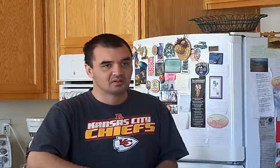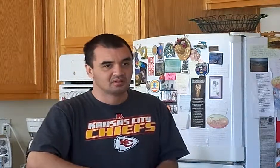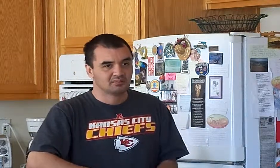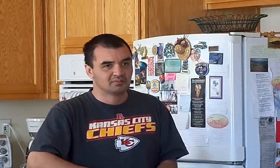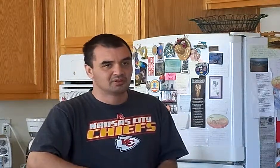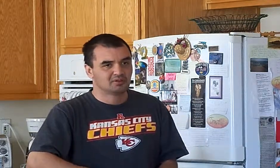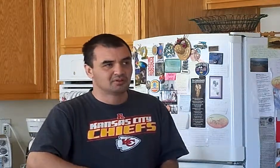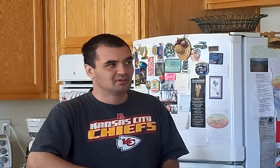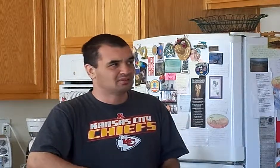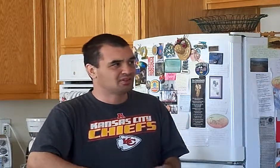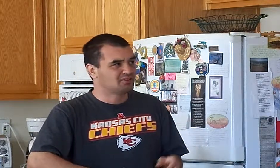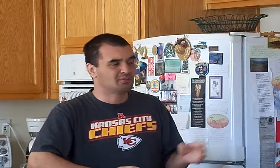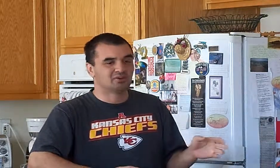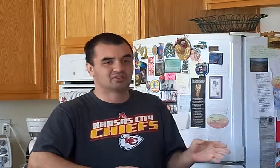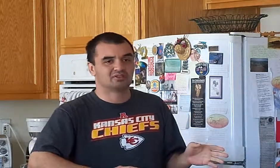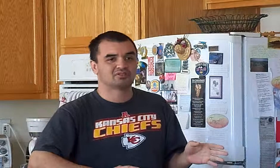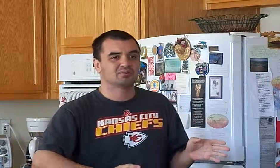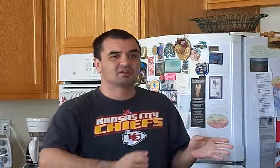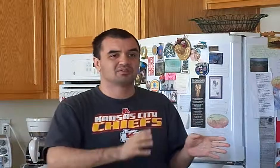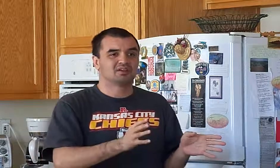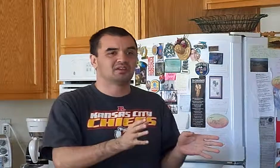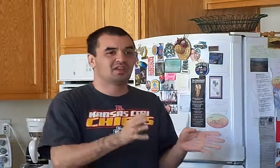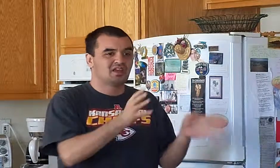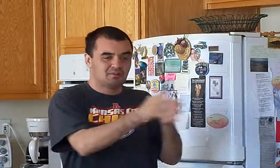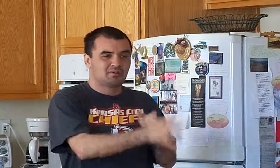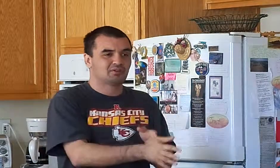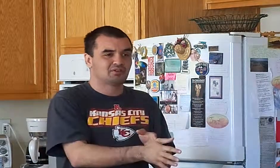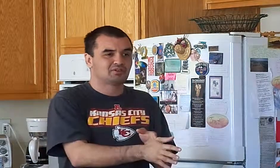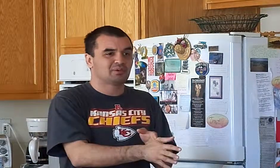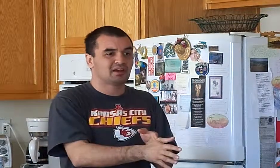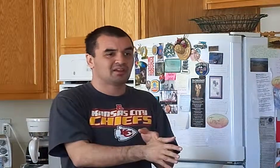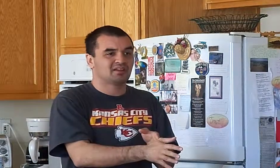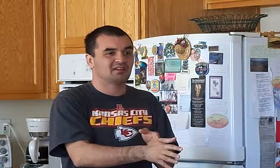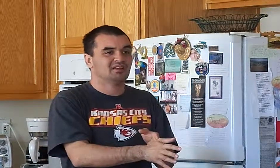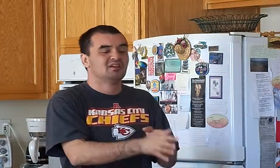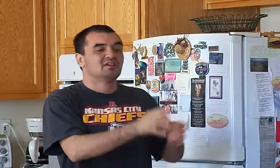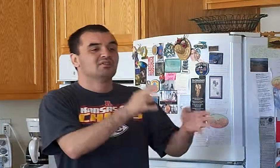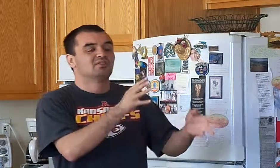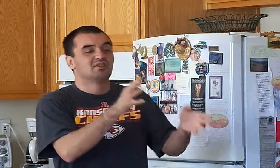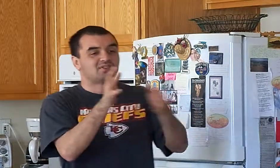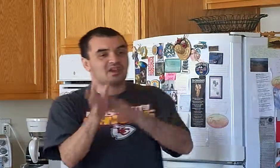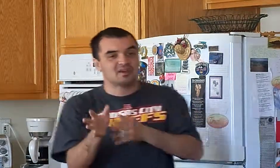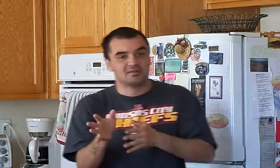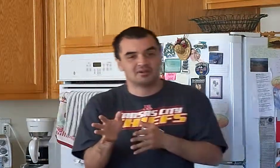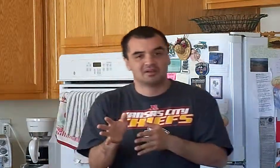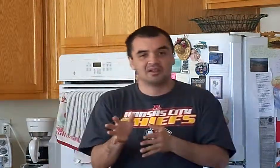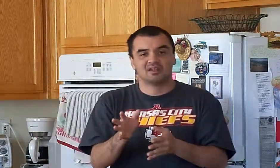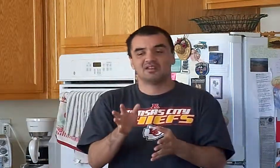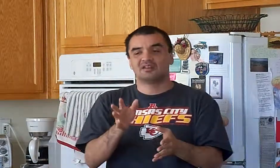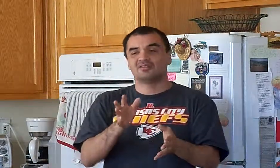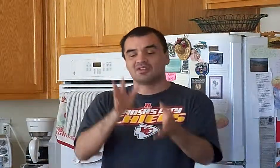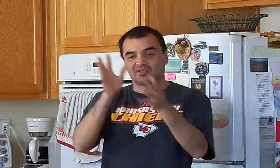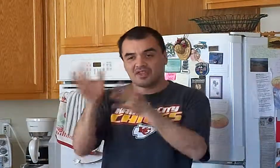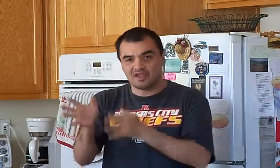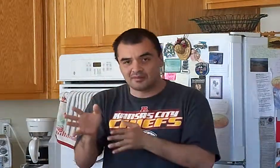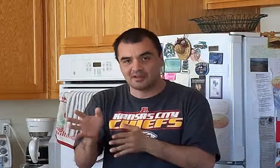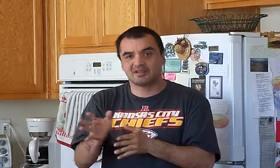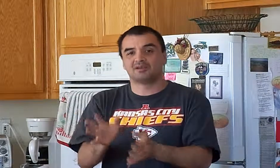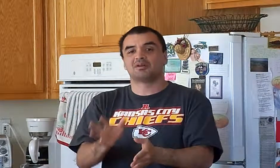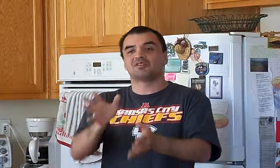you know, is nothing more than just a way of getting Amy Rose in the spotlight. For them, for them, it's a bit of